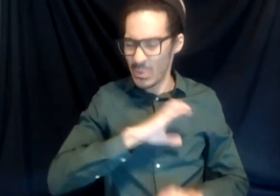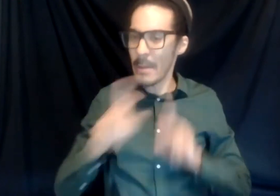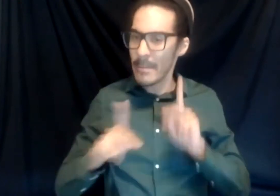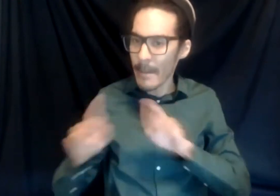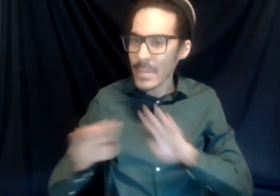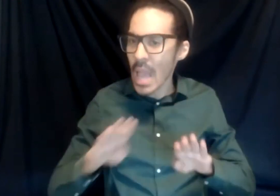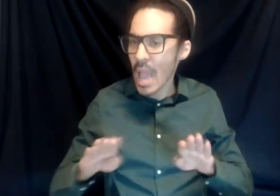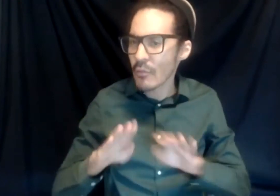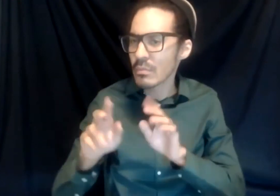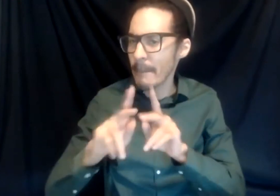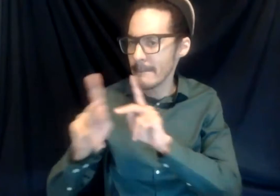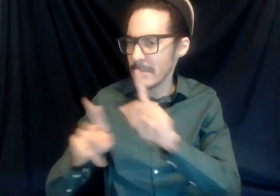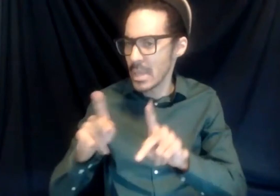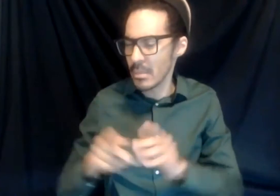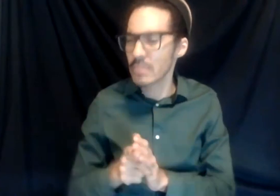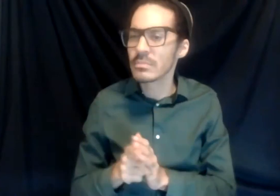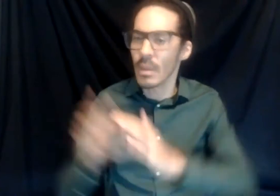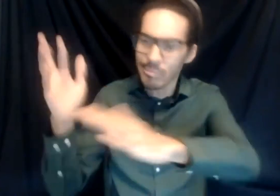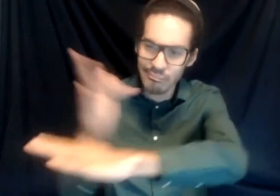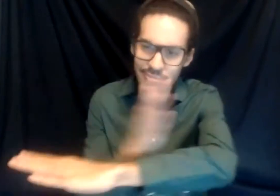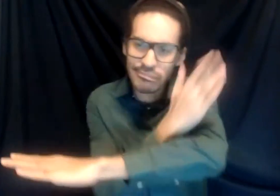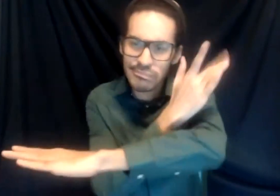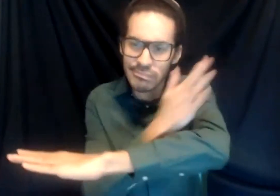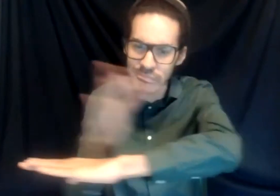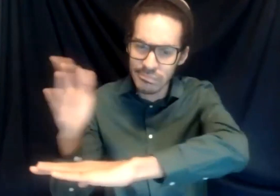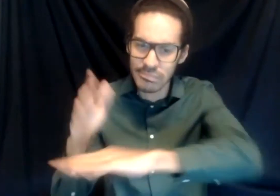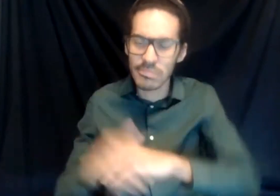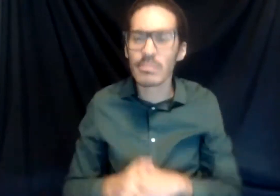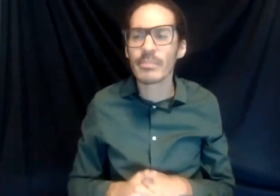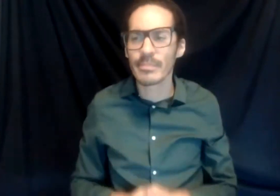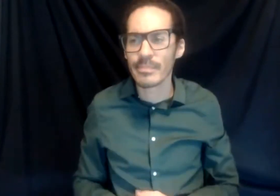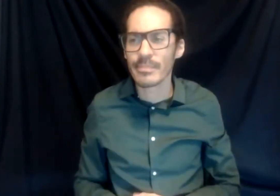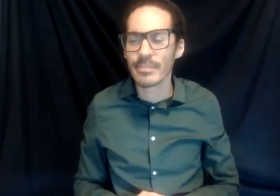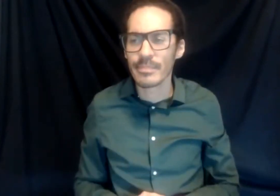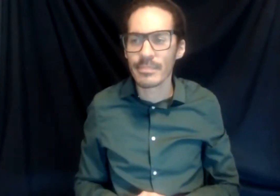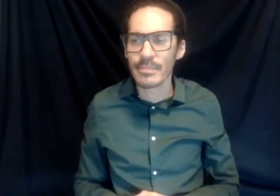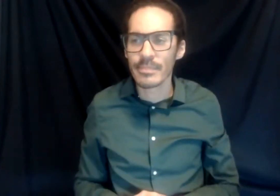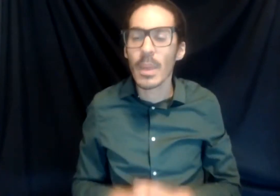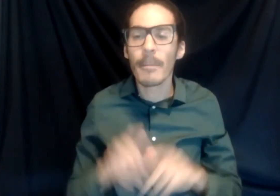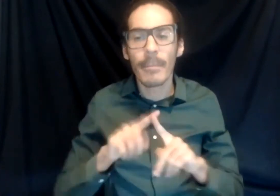one spectrum to another, compared to being in Nigeria, where everything seems very synonymous and very